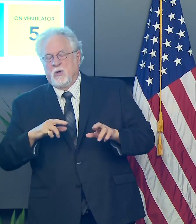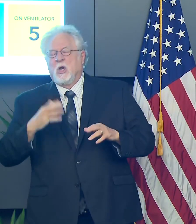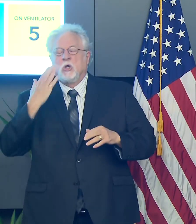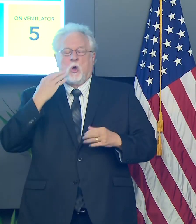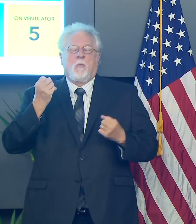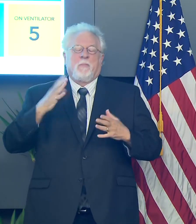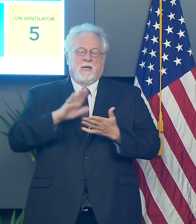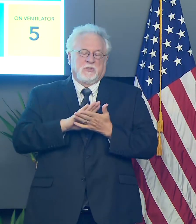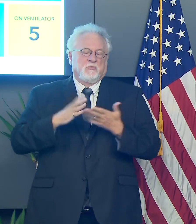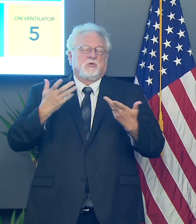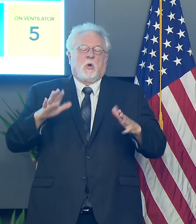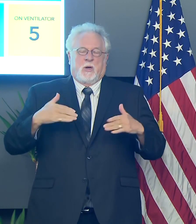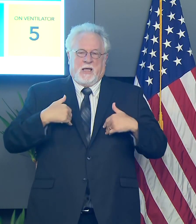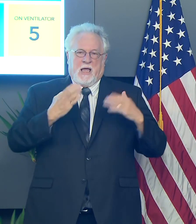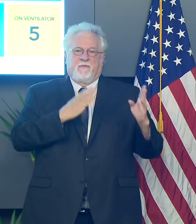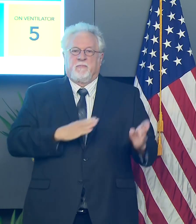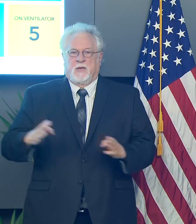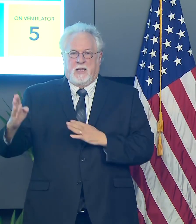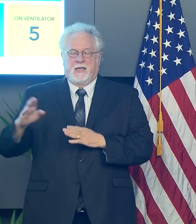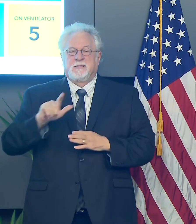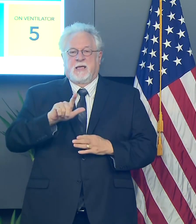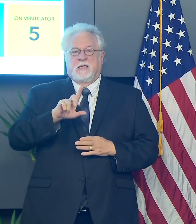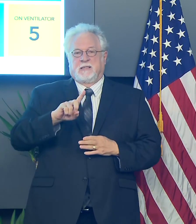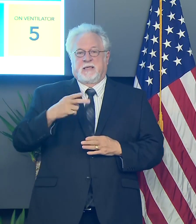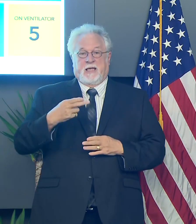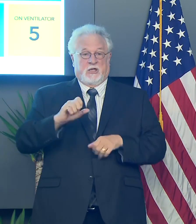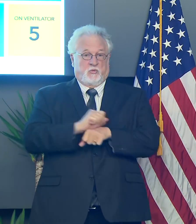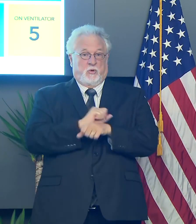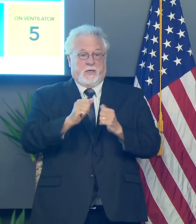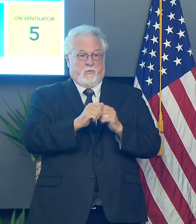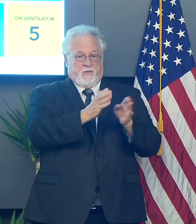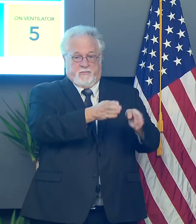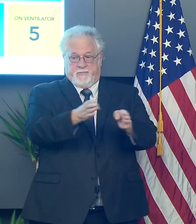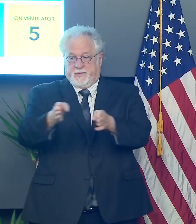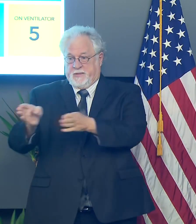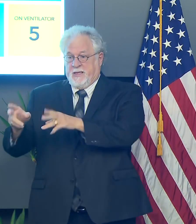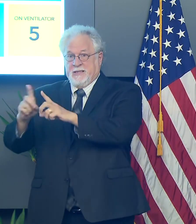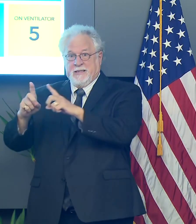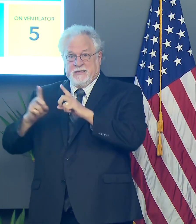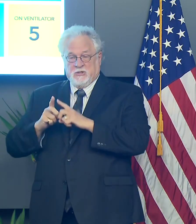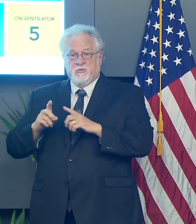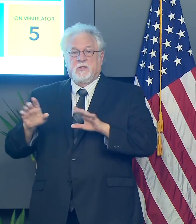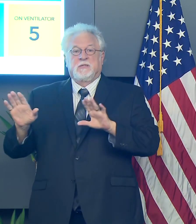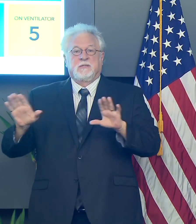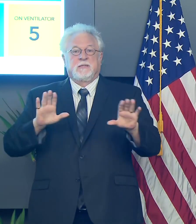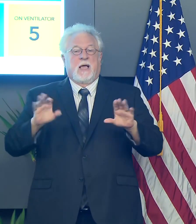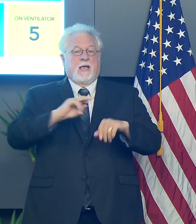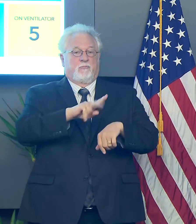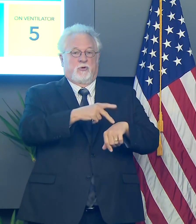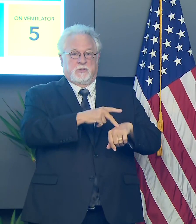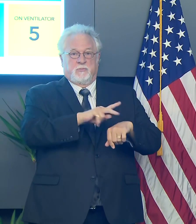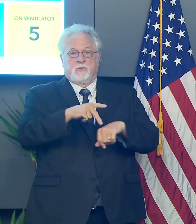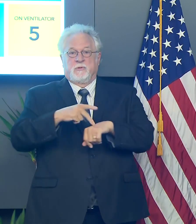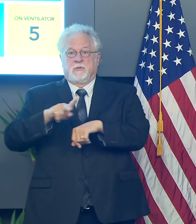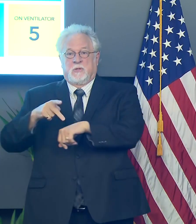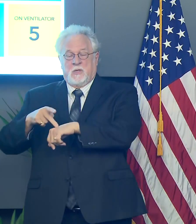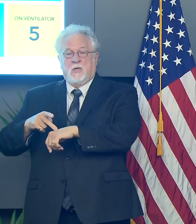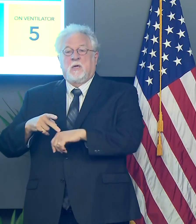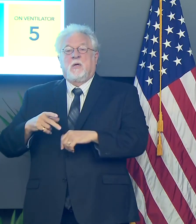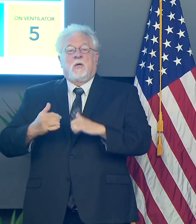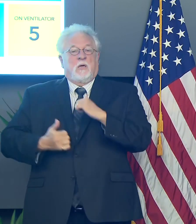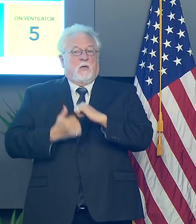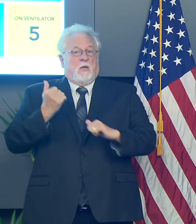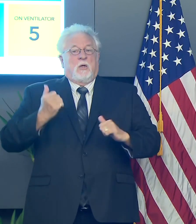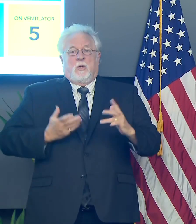many schools already have plans in place. LDH has been working with individual districts and, uh, principally